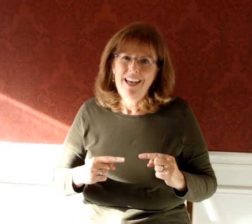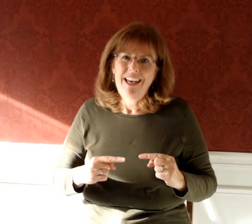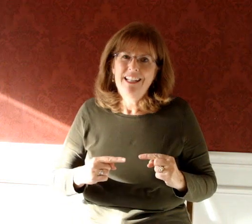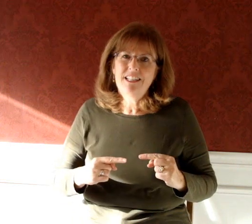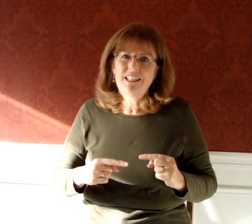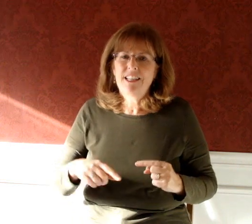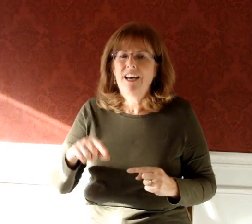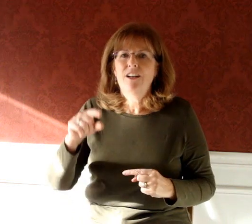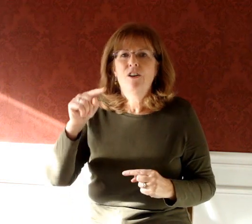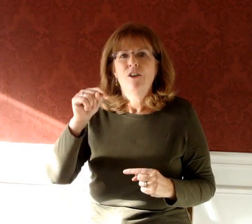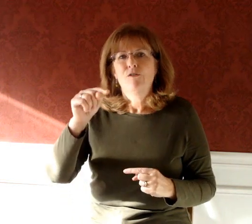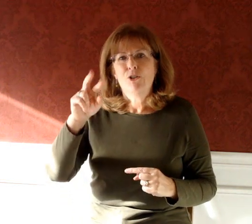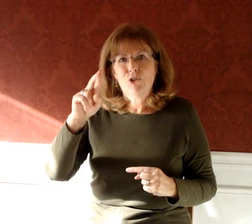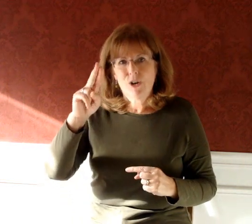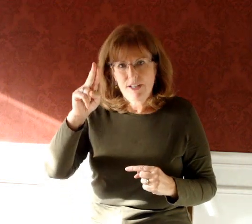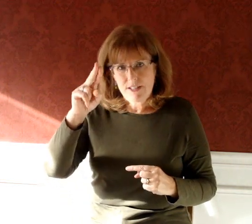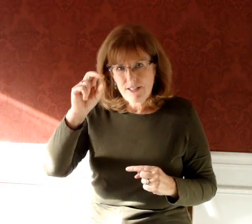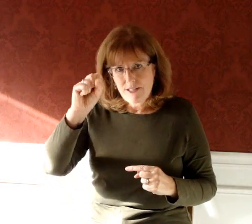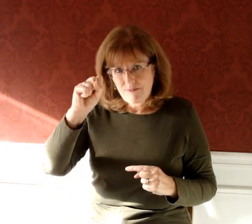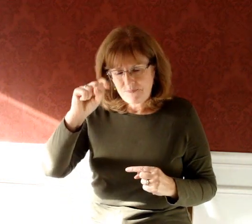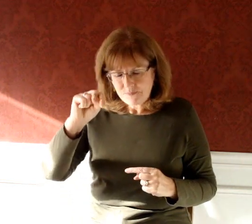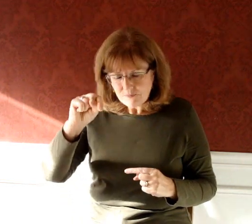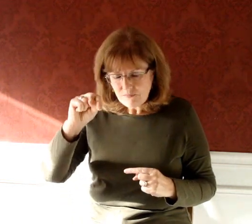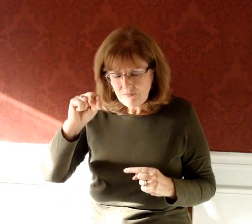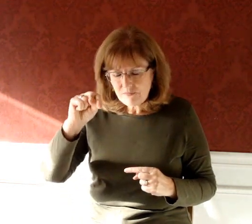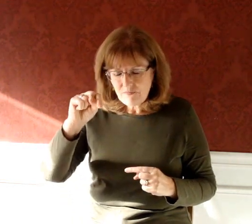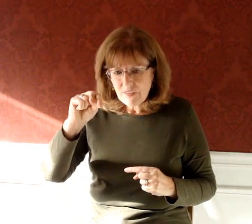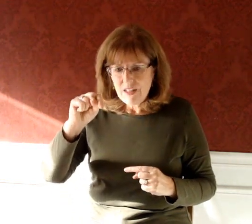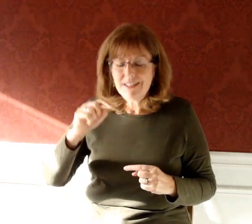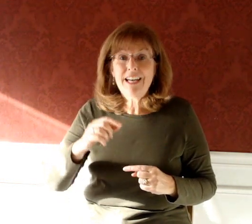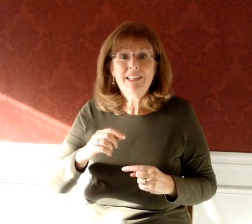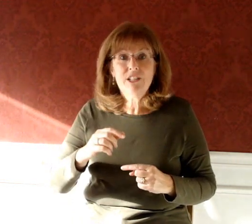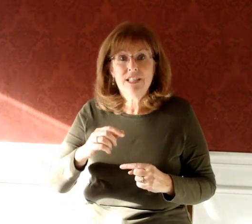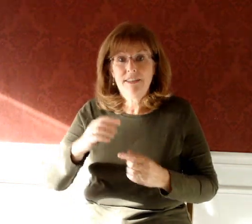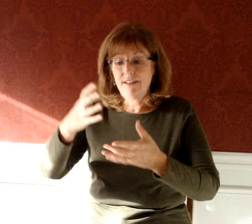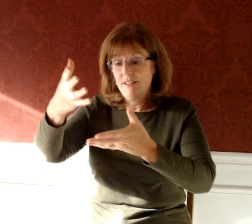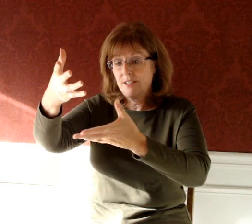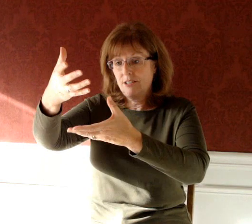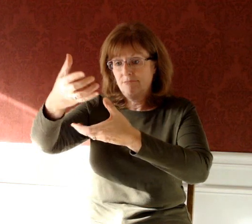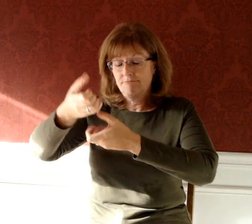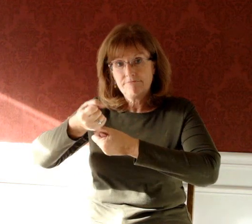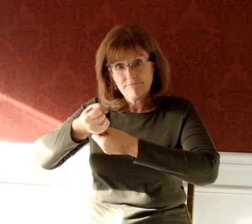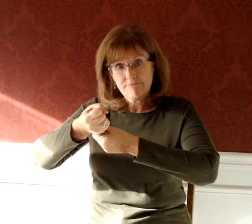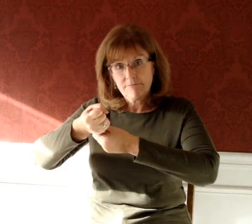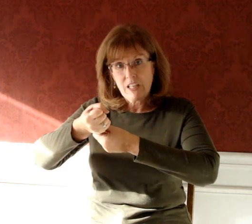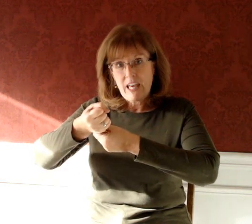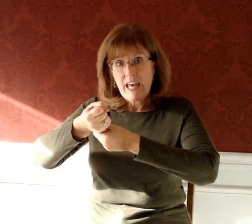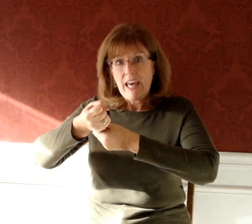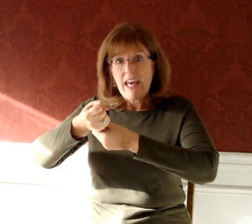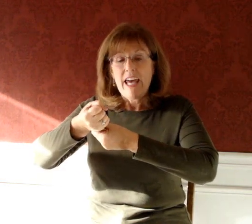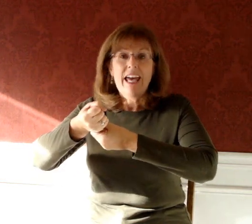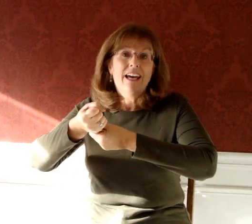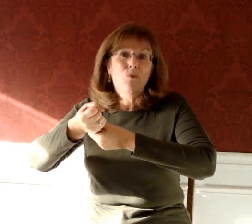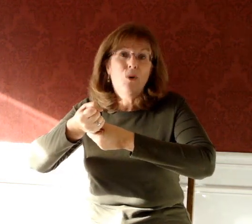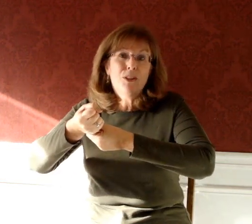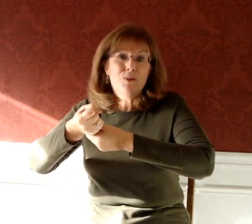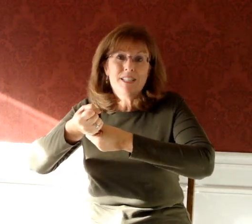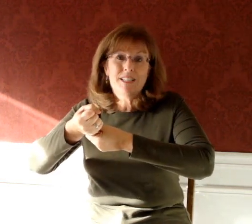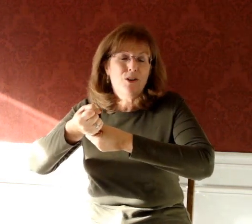and it's the sign for trust. The sign looks like this, and one of the reasons I